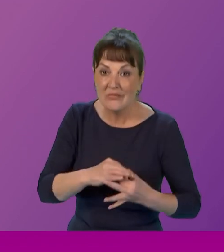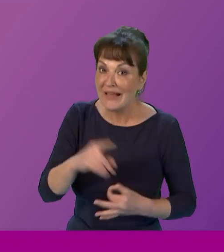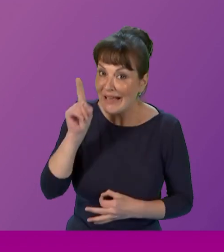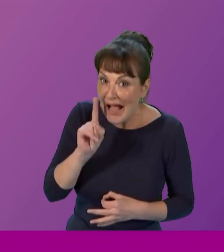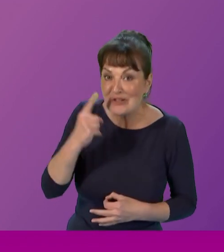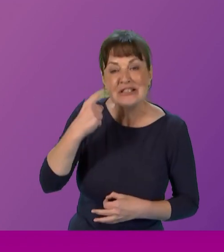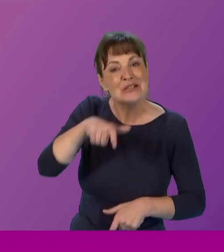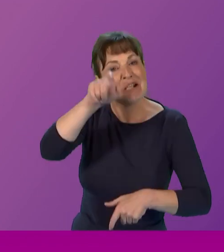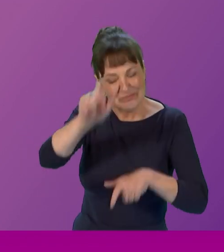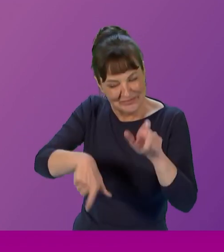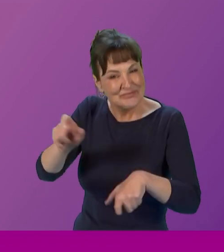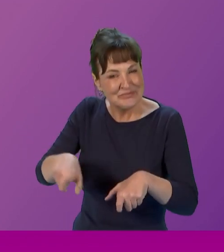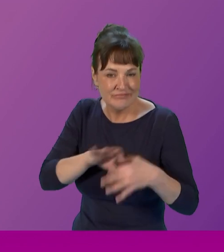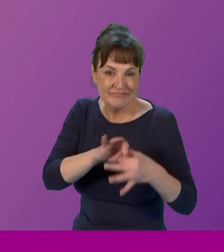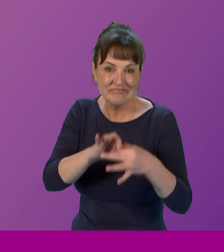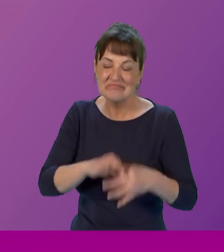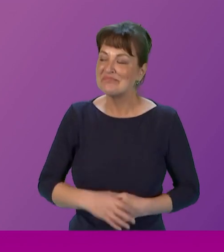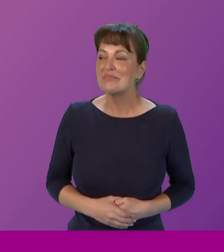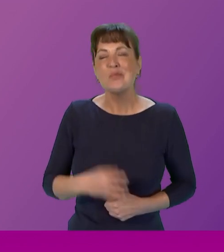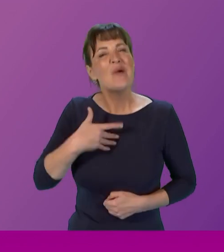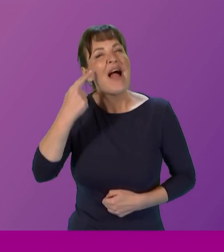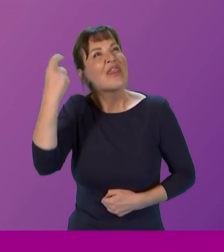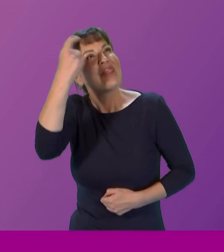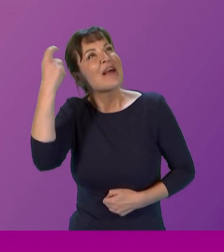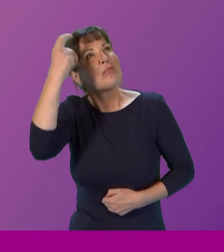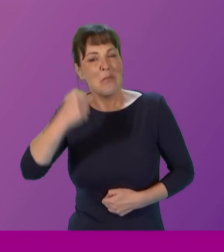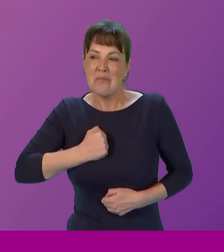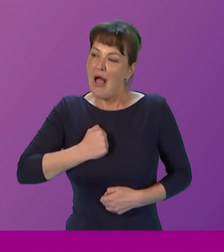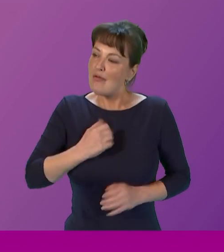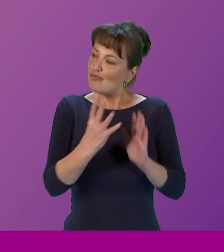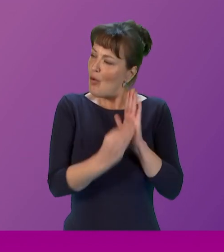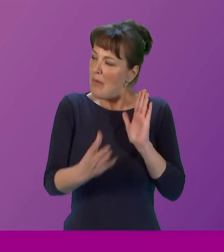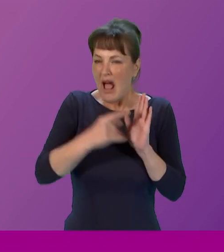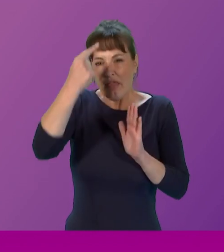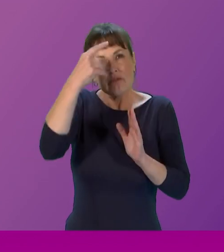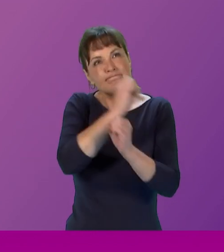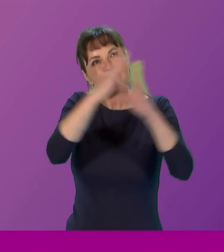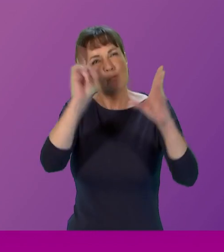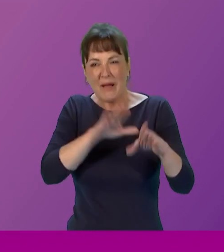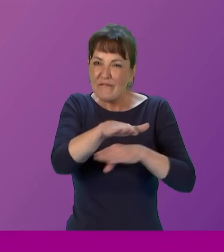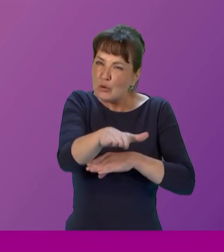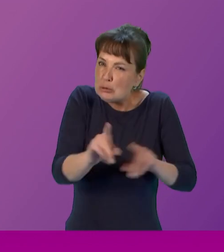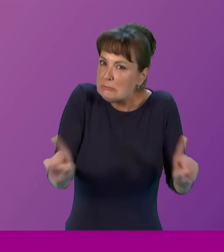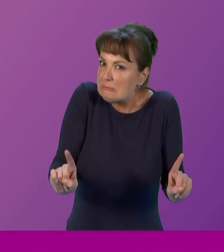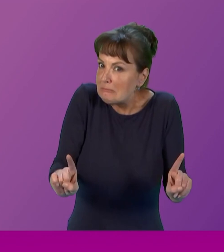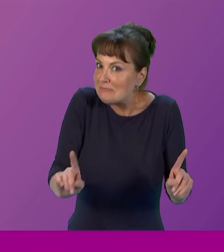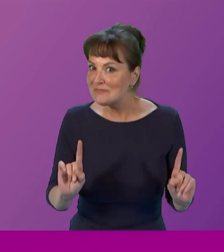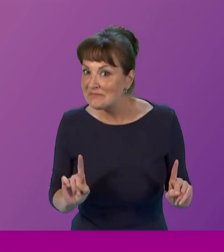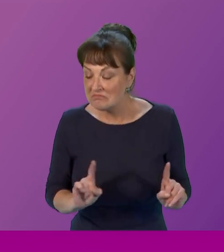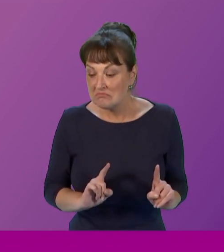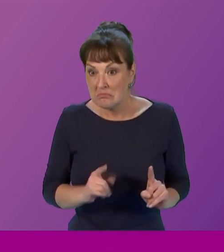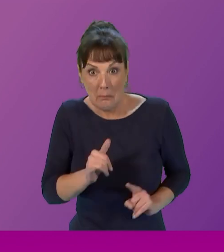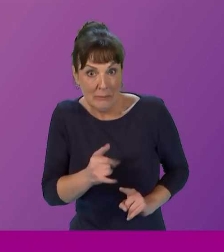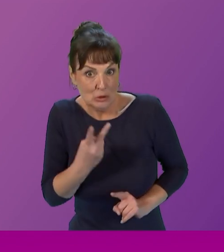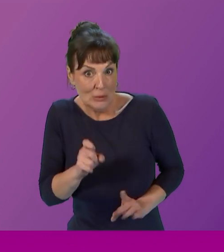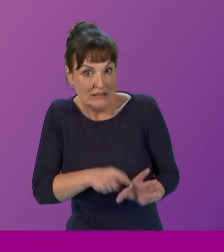what speaking of my role models makes me think about what my future as a woman in Scotland is going to be like in 20 years